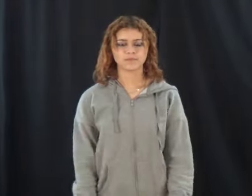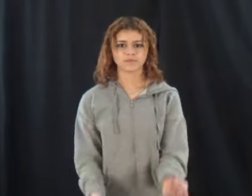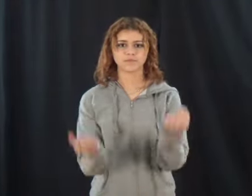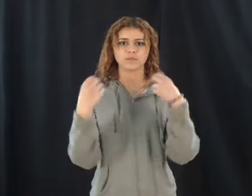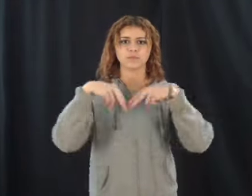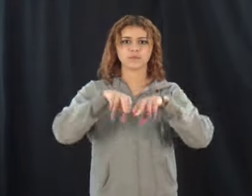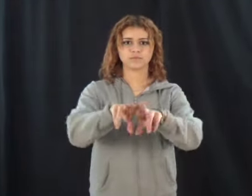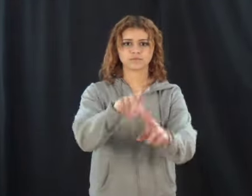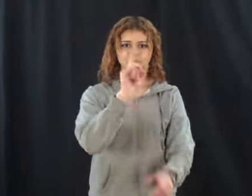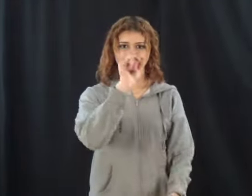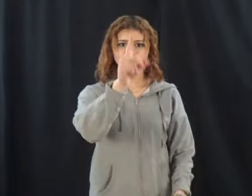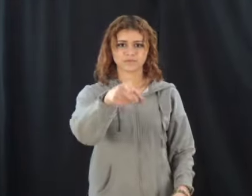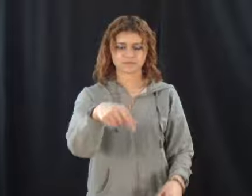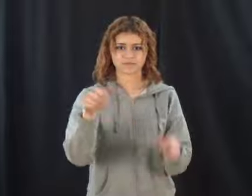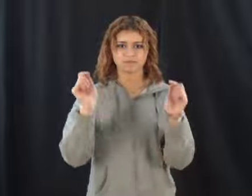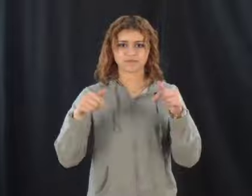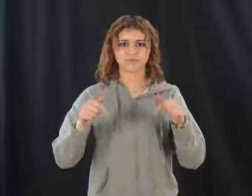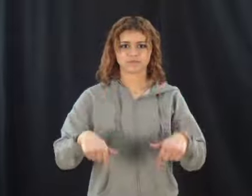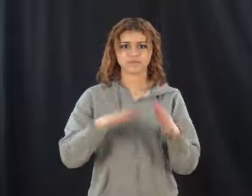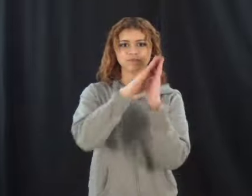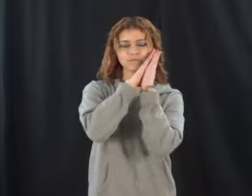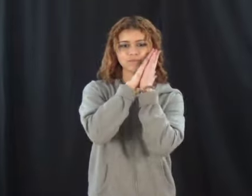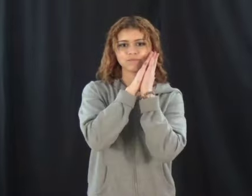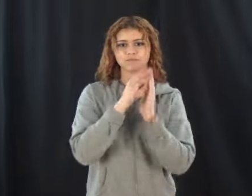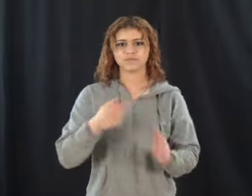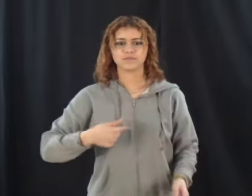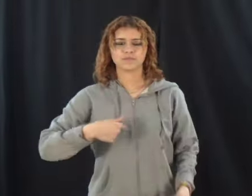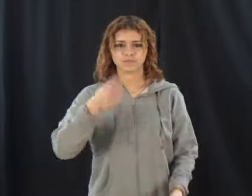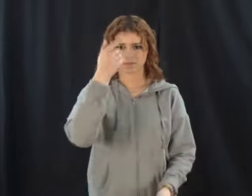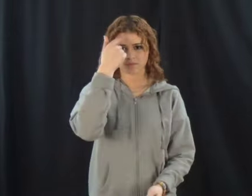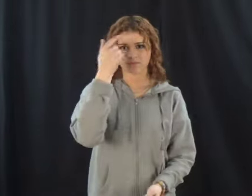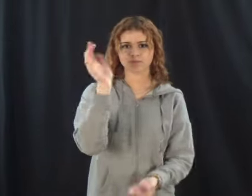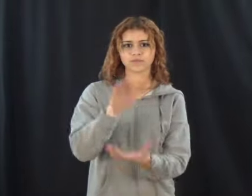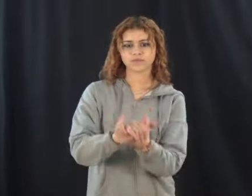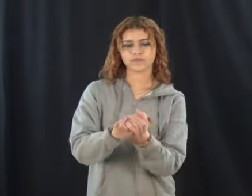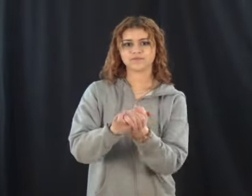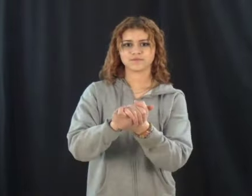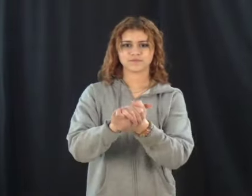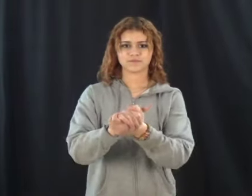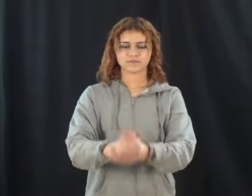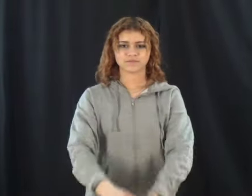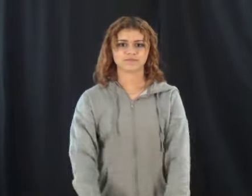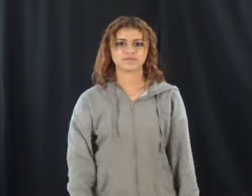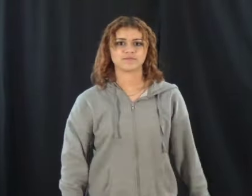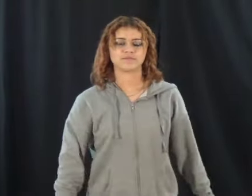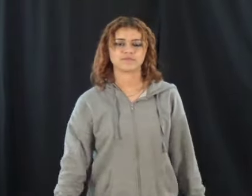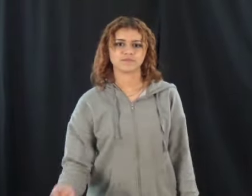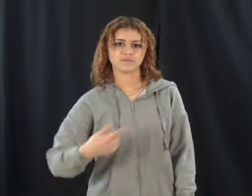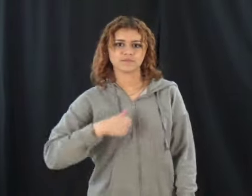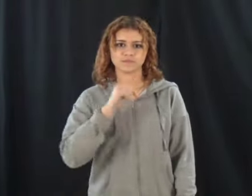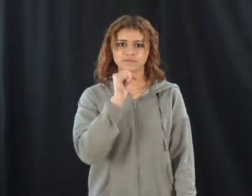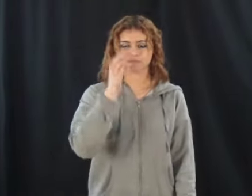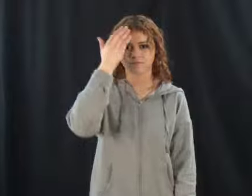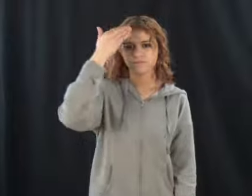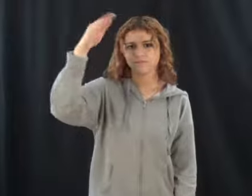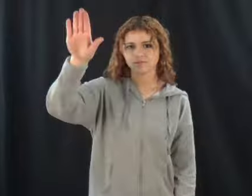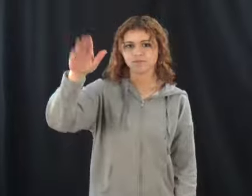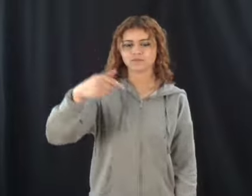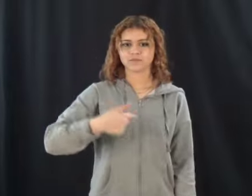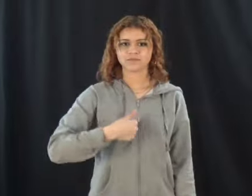Lying next to you, in despair with you, I ain't convinced Cause I don't know how,